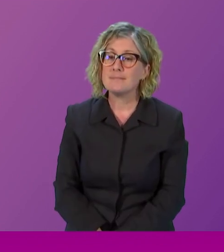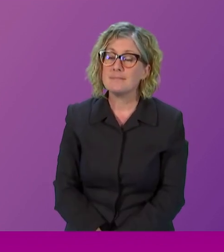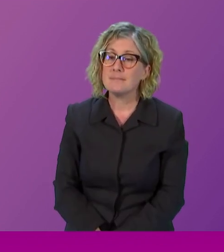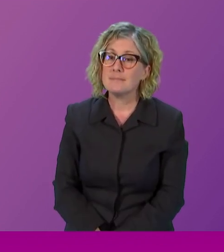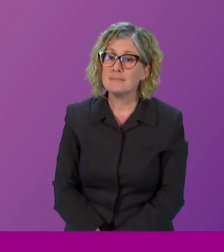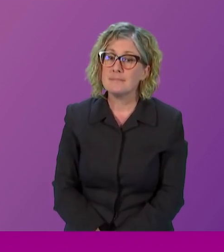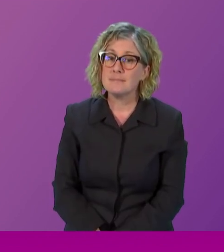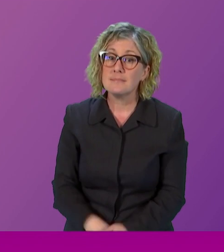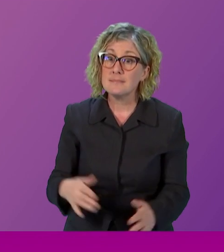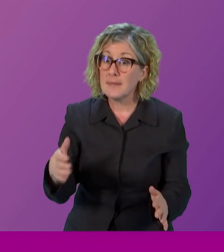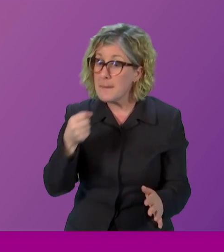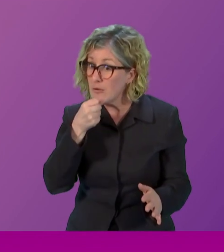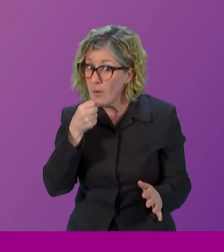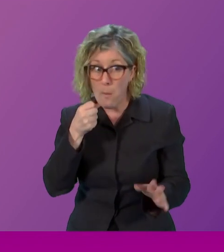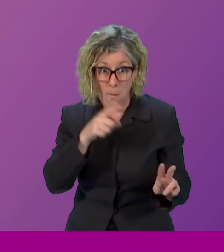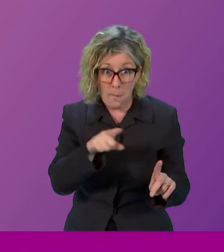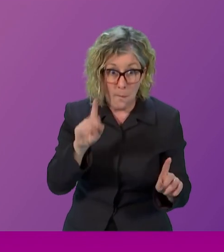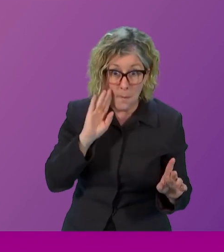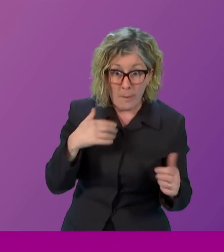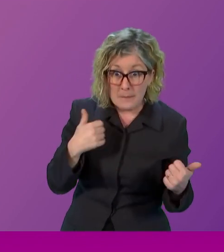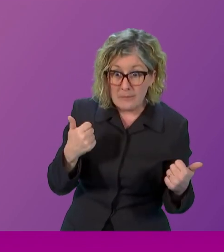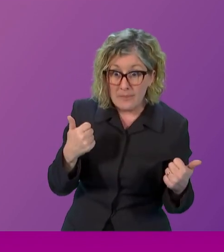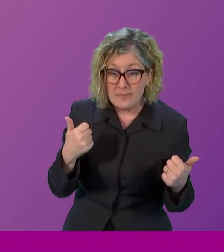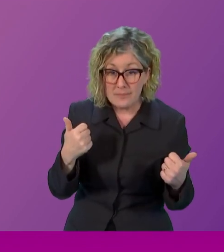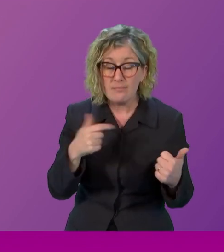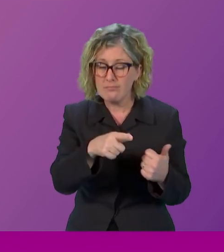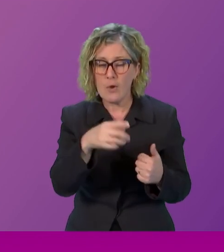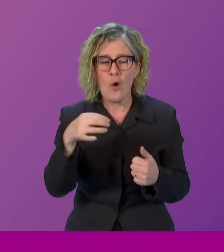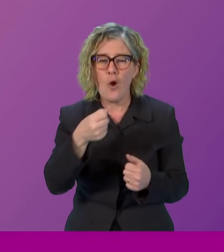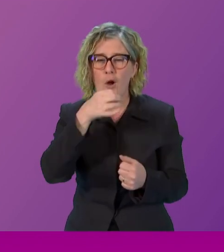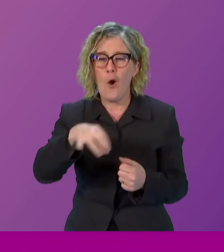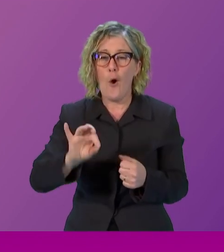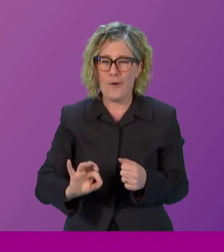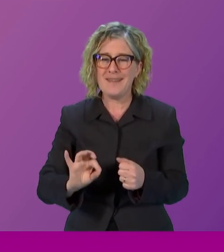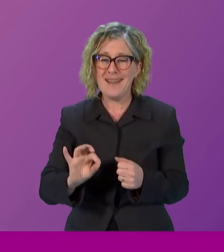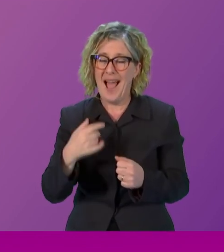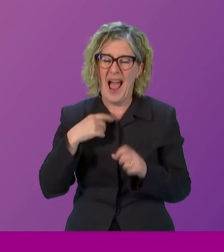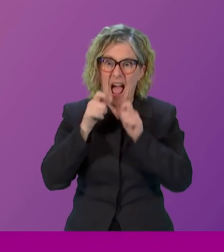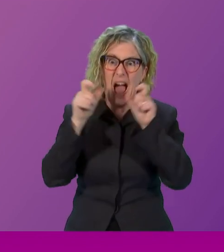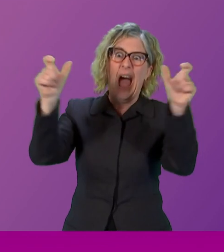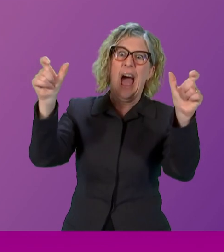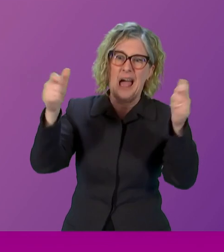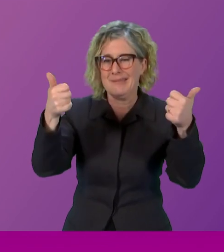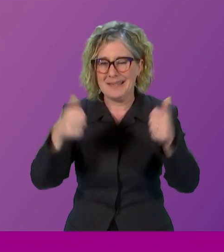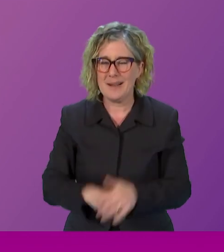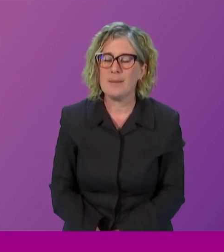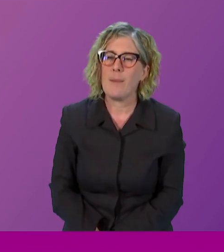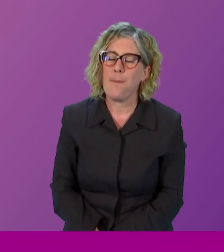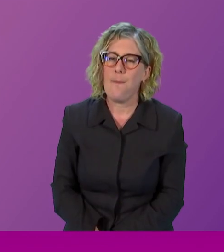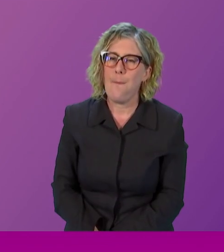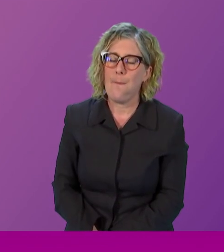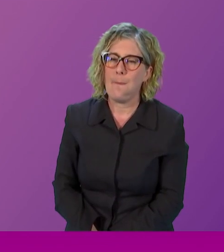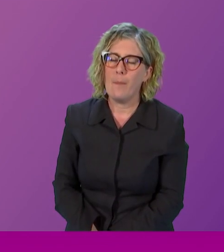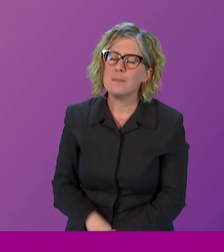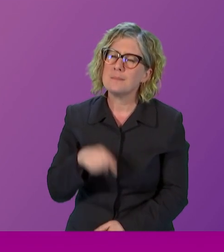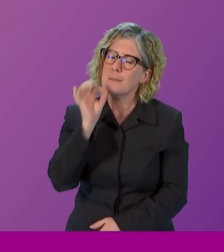Do I need a microphone? Or can you hear me? Yes, your mic is on. We can hear loud enough all by myself. So good afternoon. The Women's Health